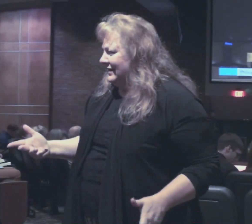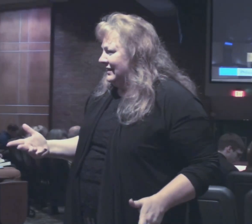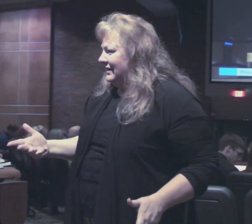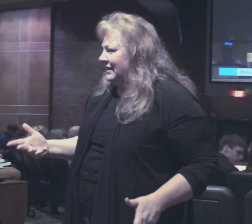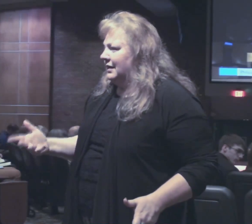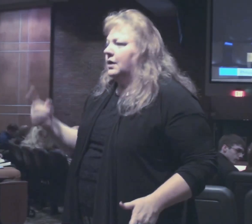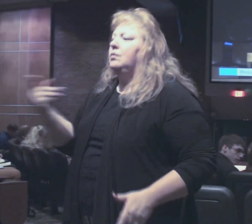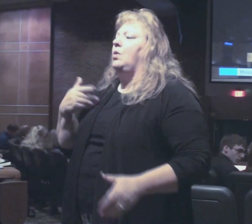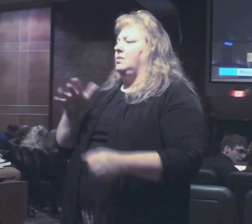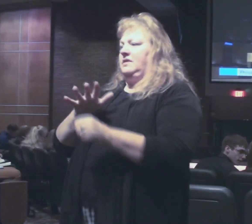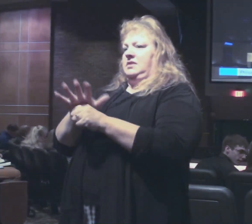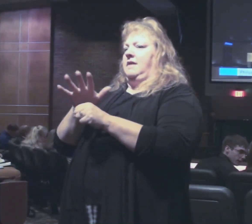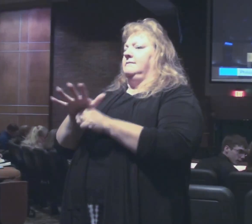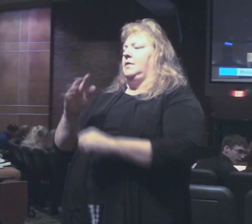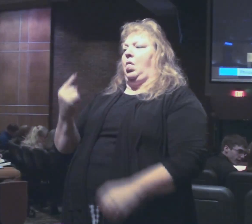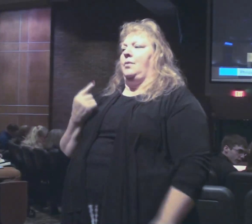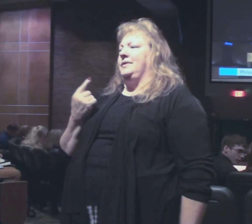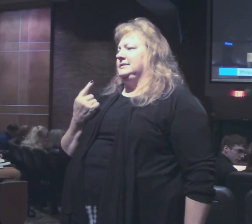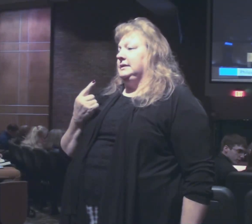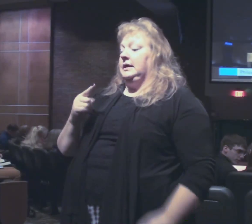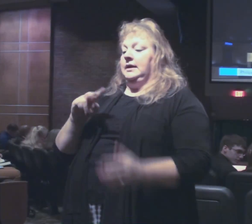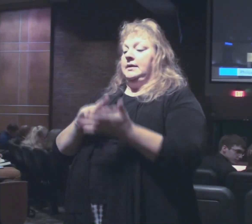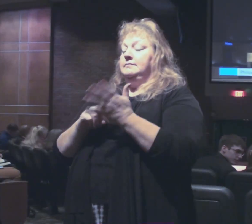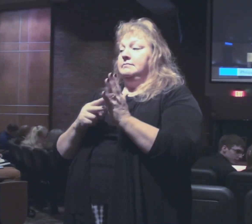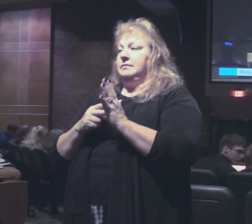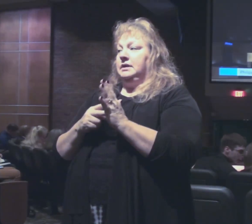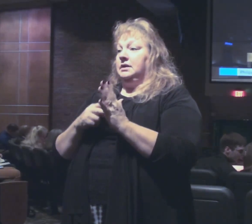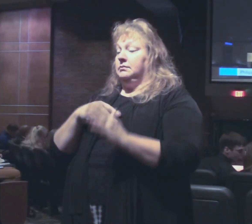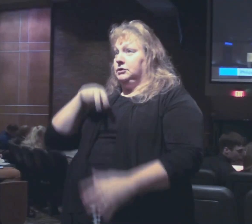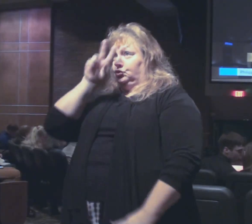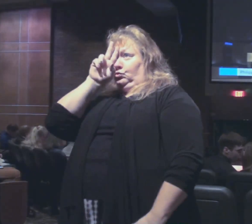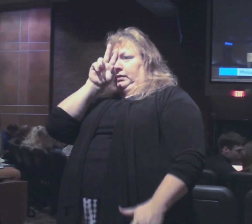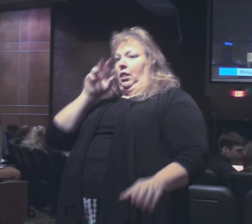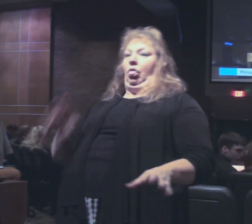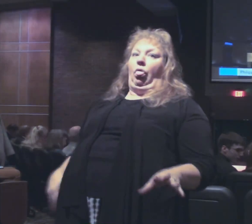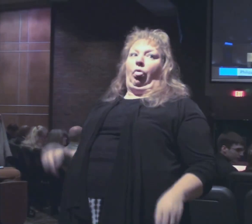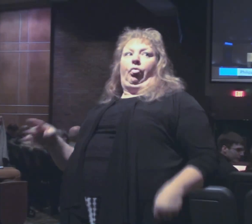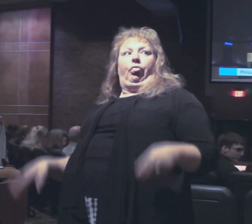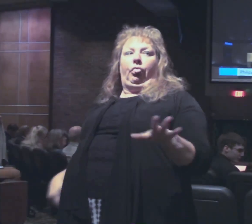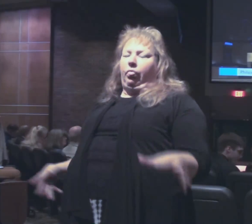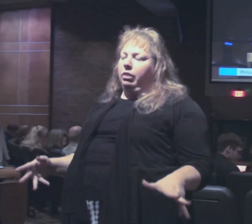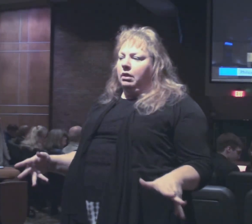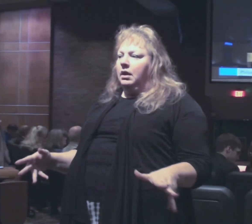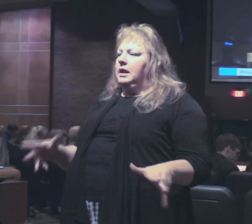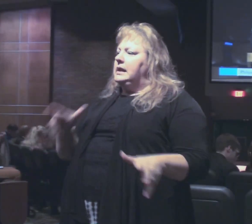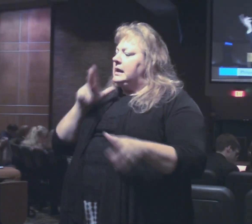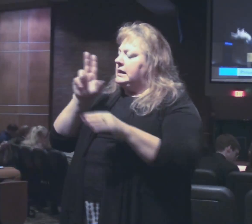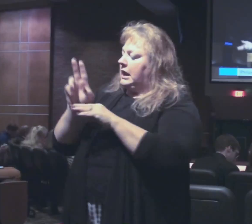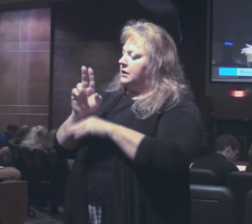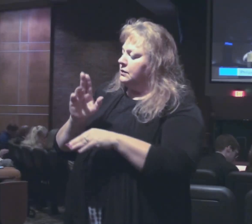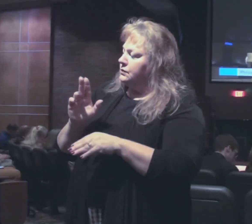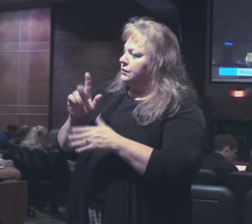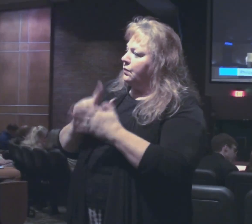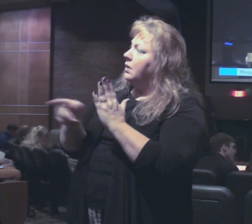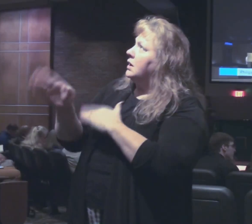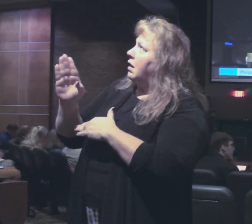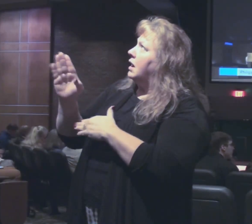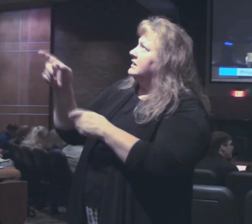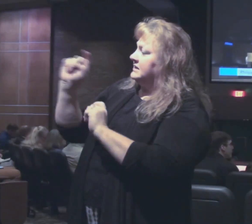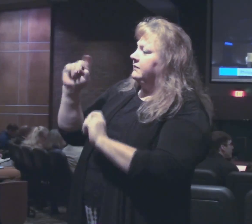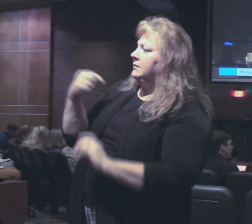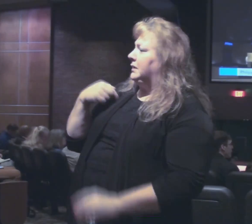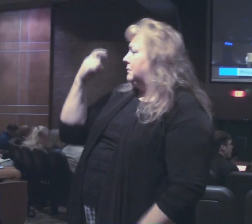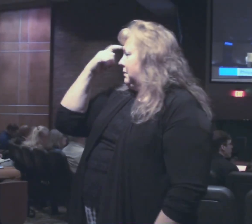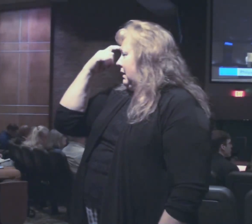we'll always have enough that doesn't mean I can be foolish doesn't mean I shouldn't use the mind God has given me